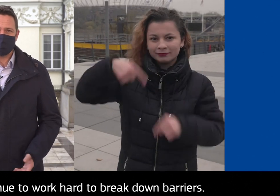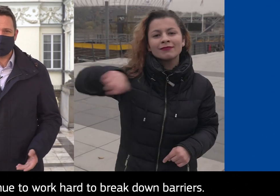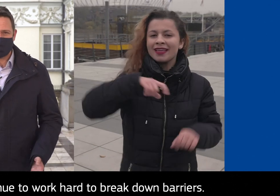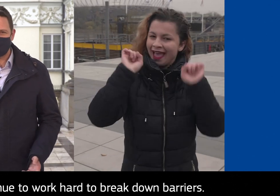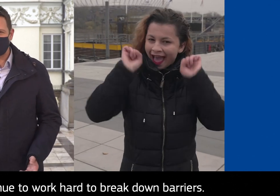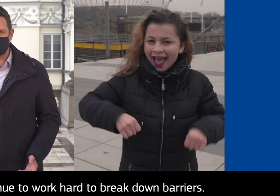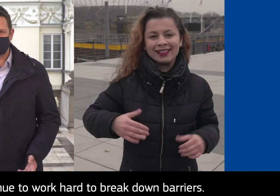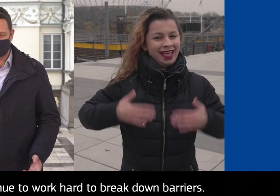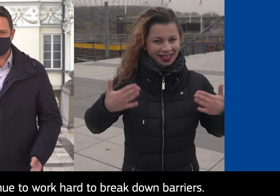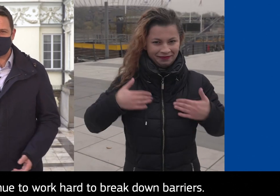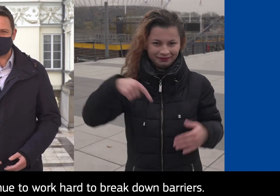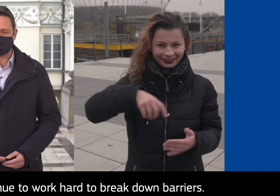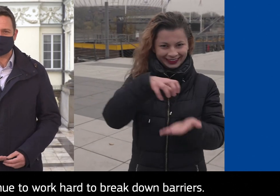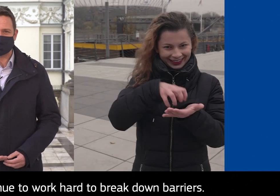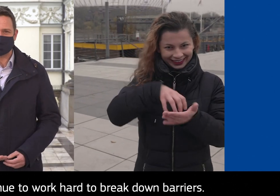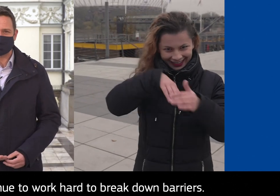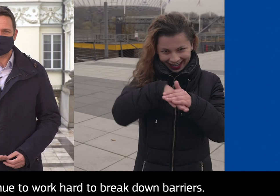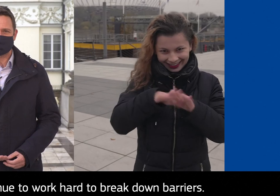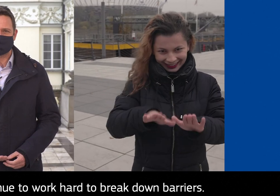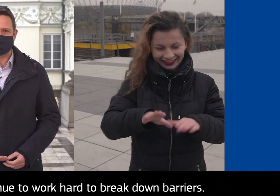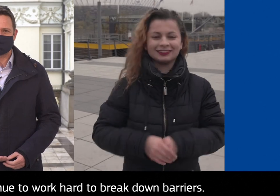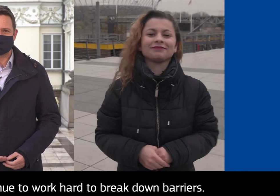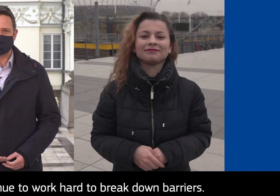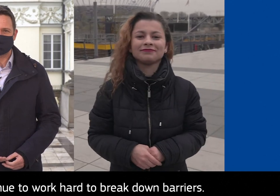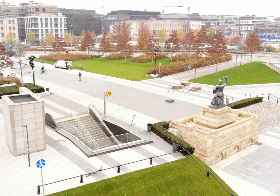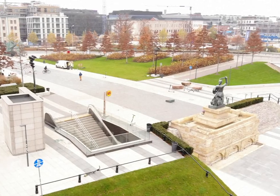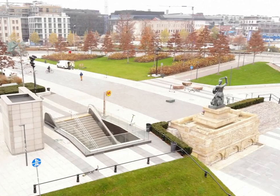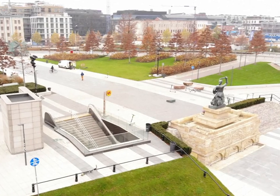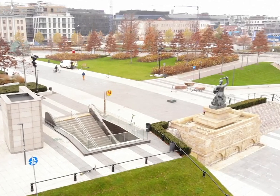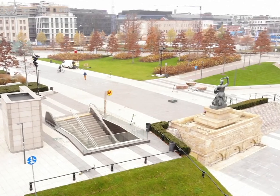work hard to break down barriers. Thank you.